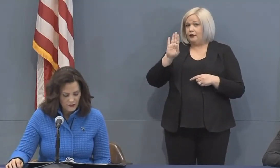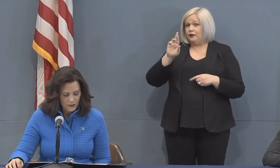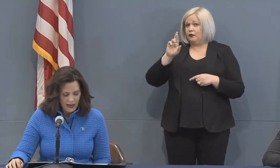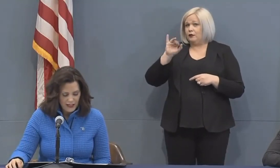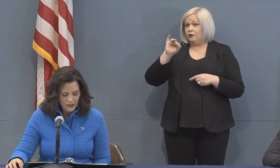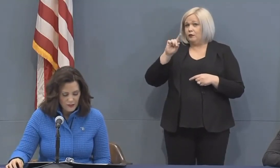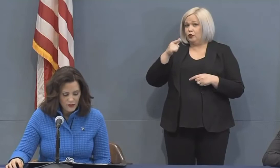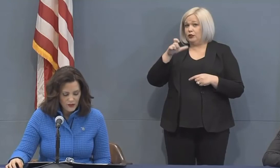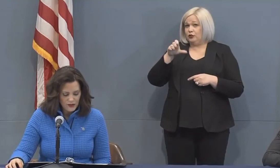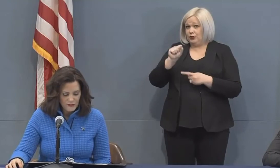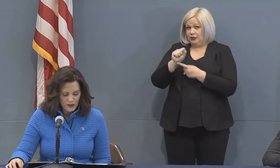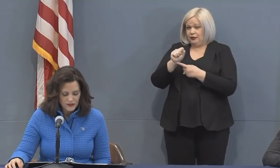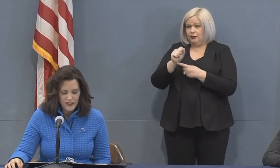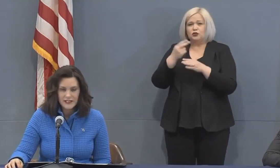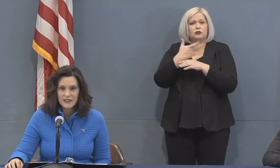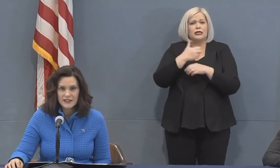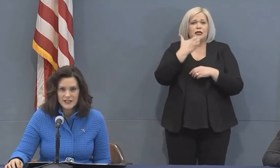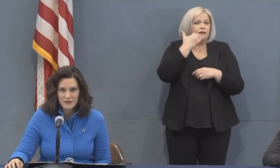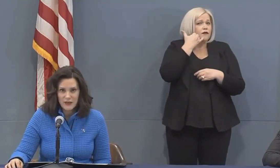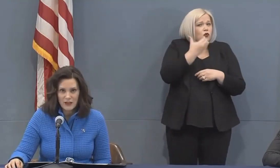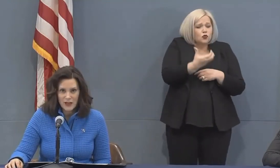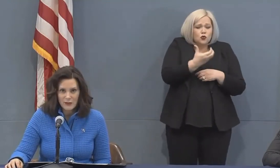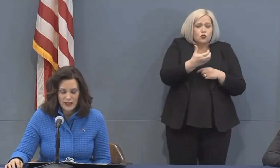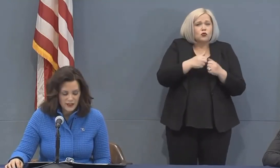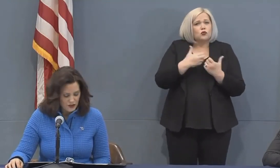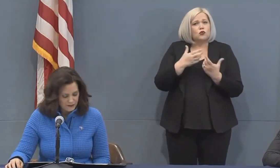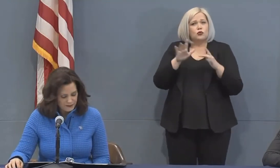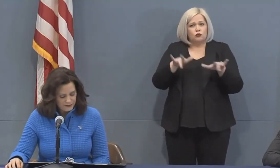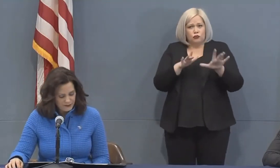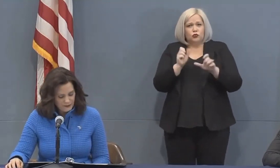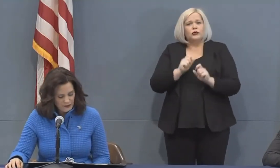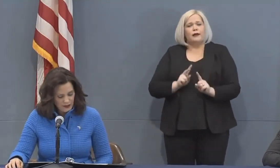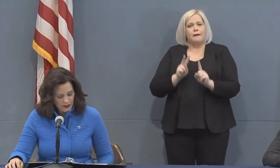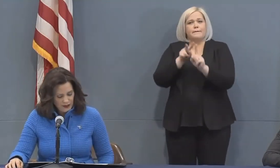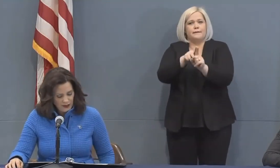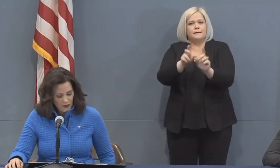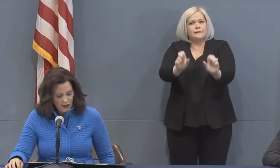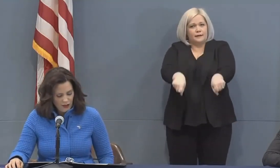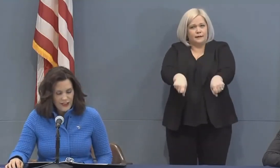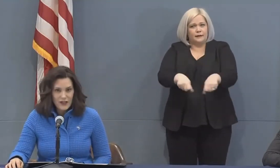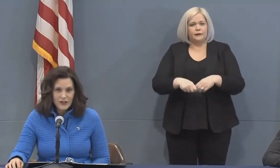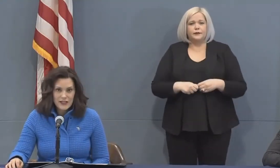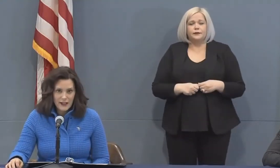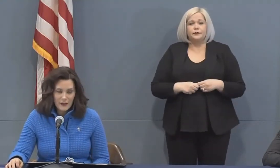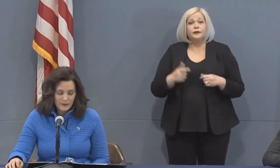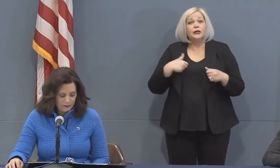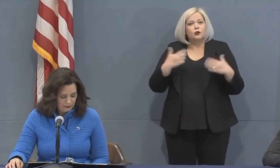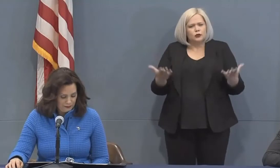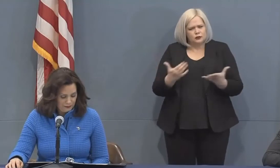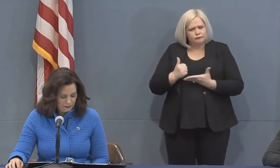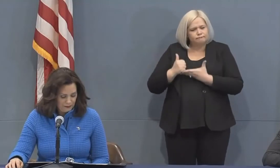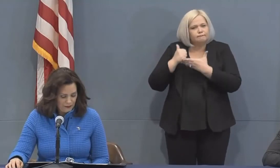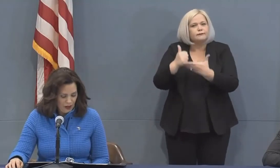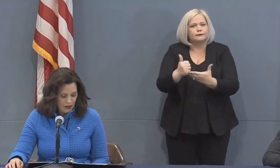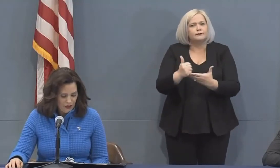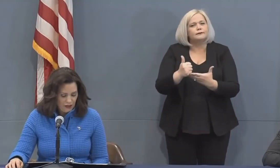from any computer or smart device to submit your application. We are here to help.